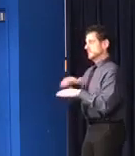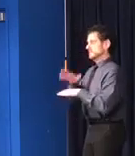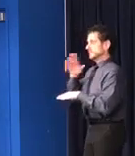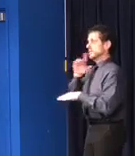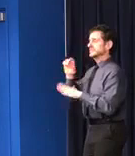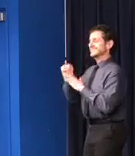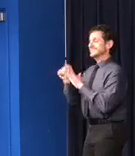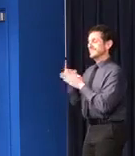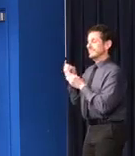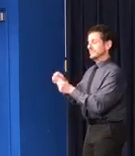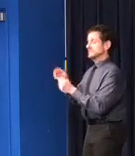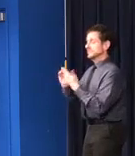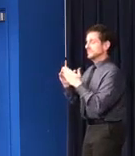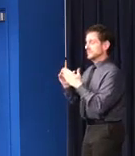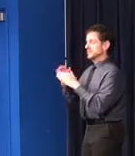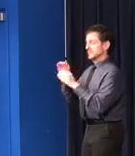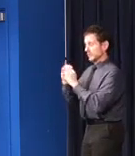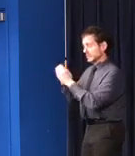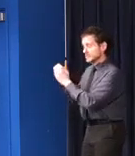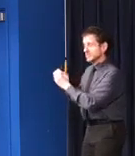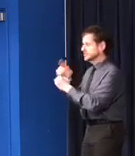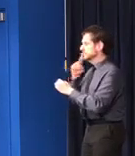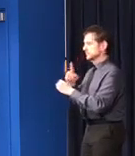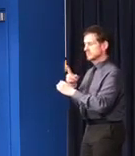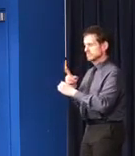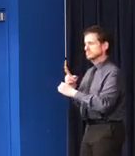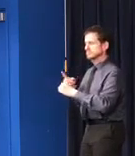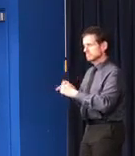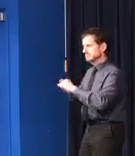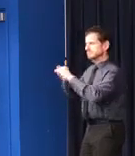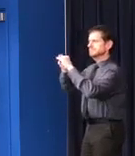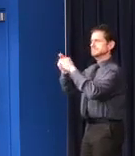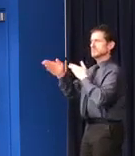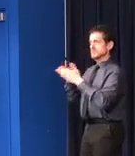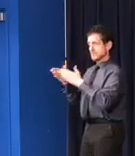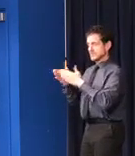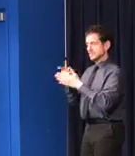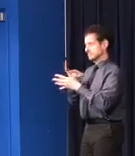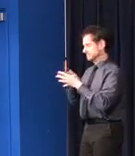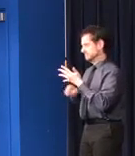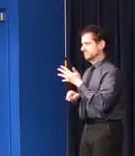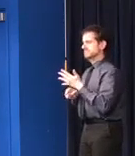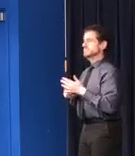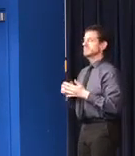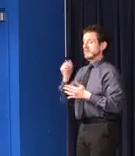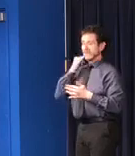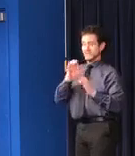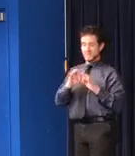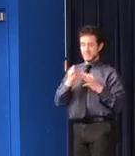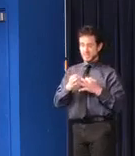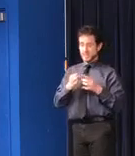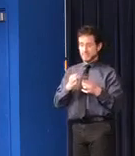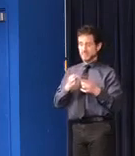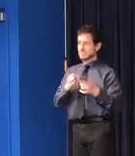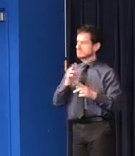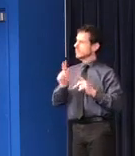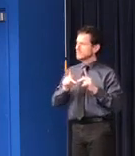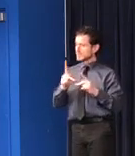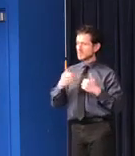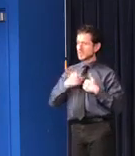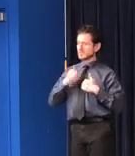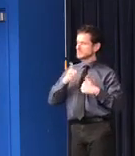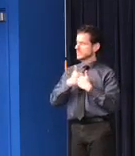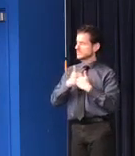are ramping up our efforts in several areas. When families and individuals experience a challenge in their lives